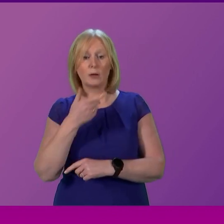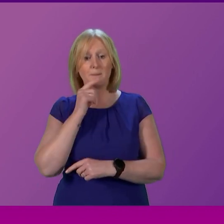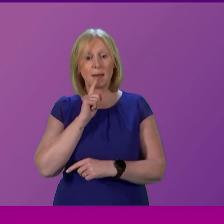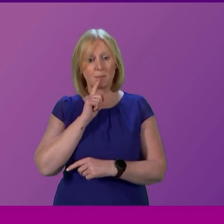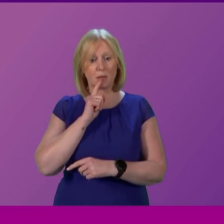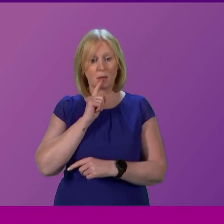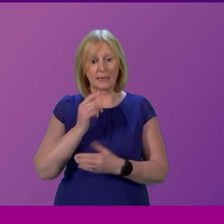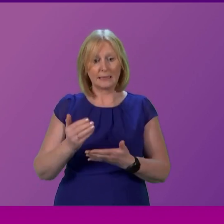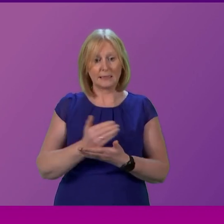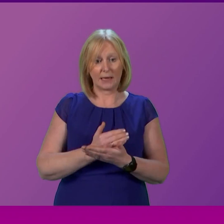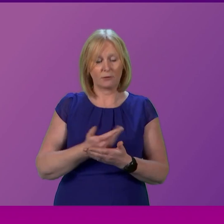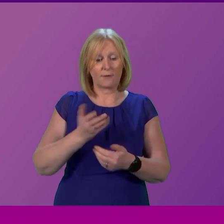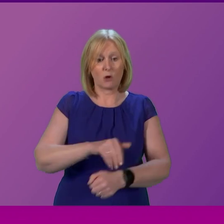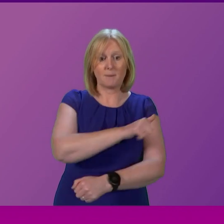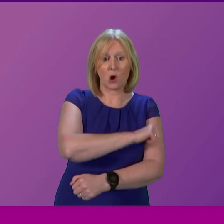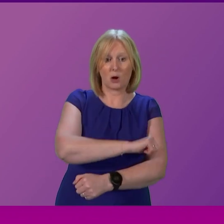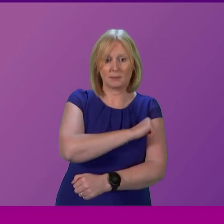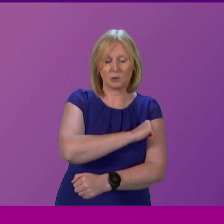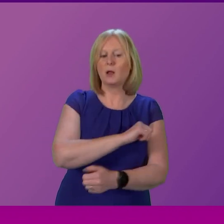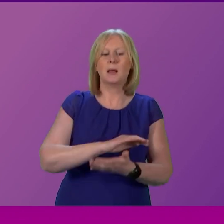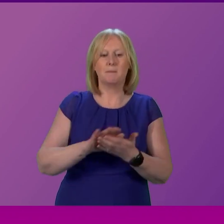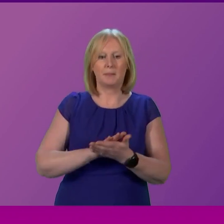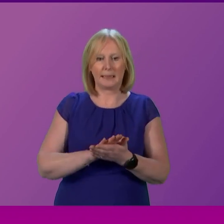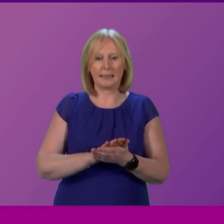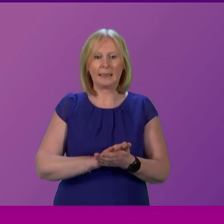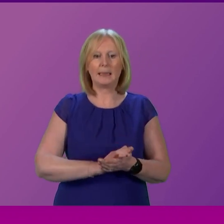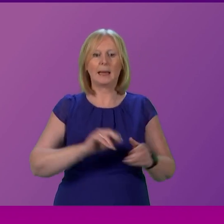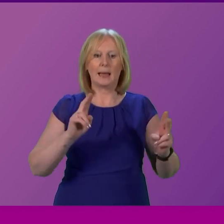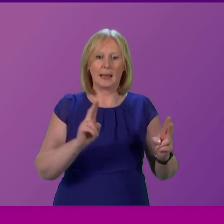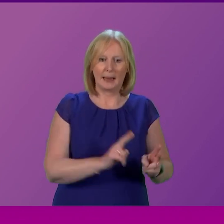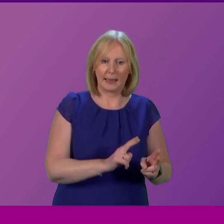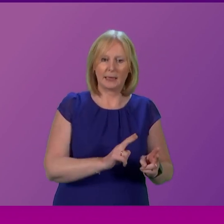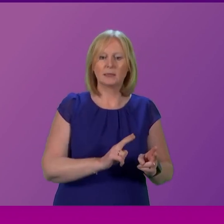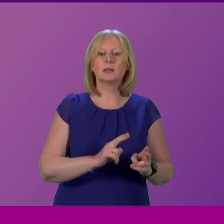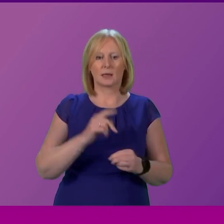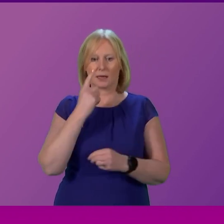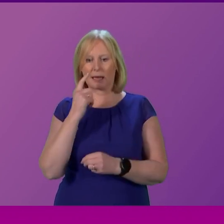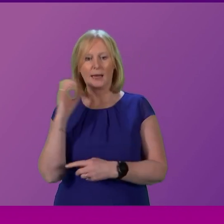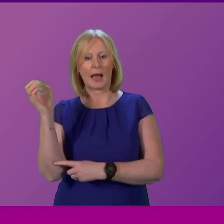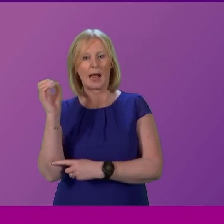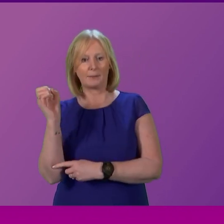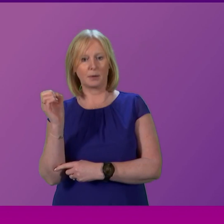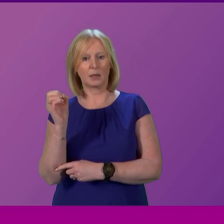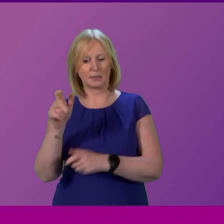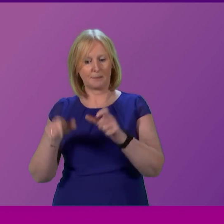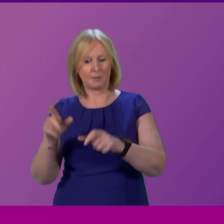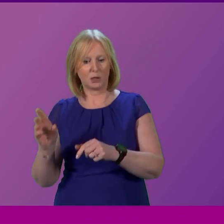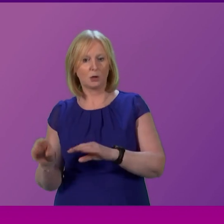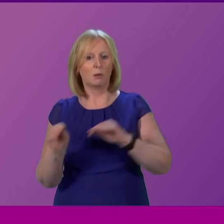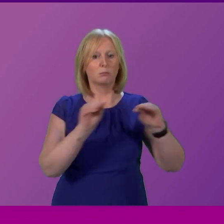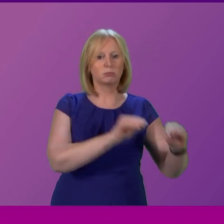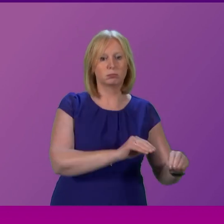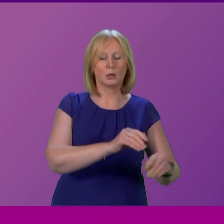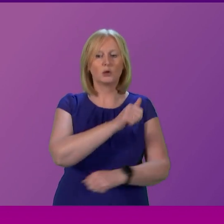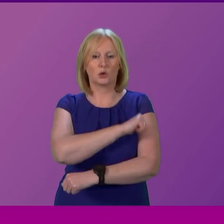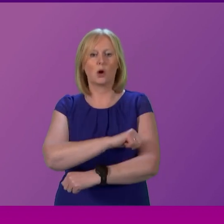get them out of busy acute sites that of course helps with the flow in our hospitals and that will allow ambulances to be able to convey to the